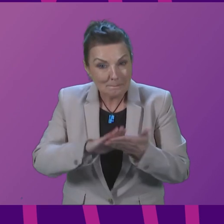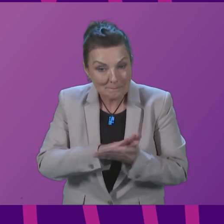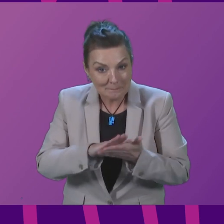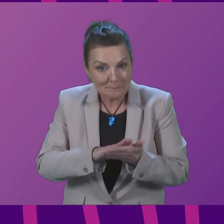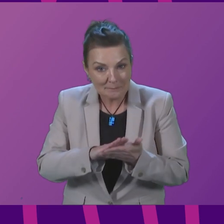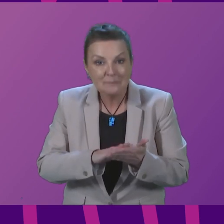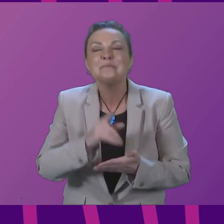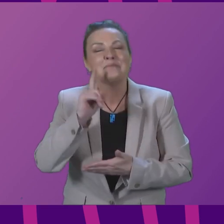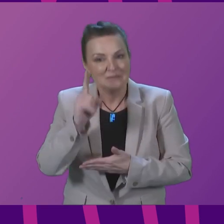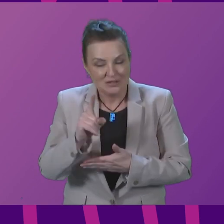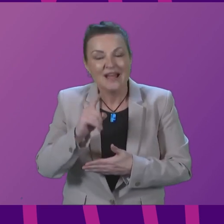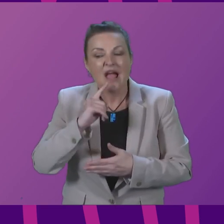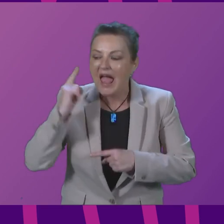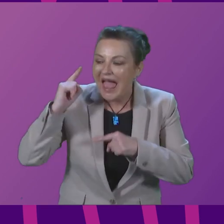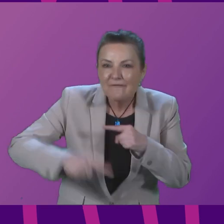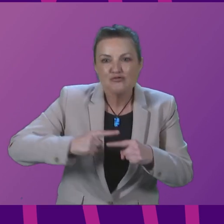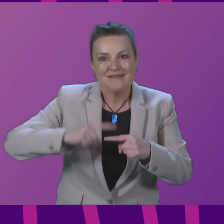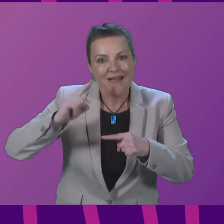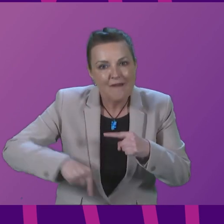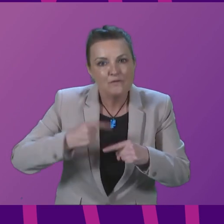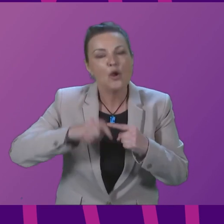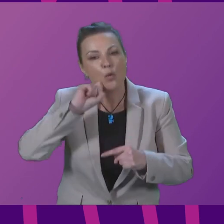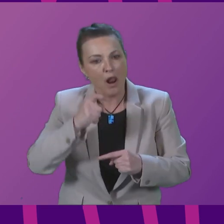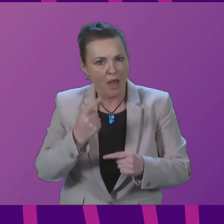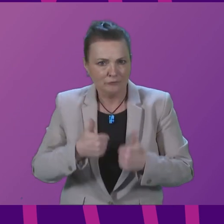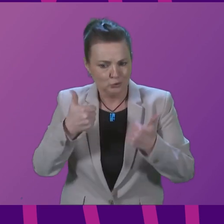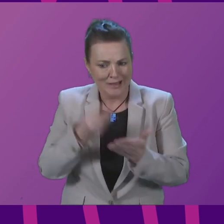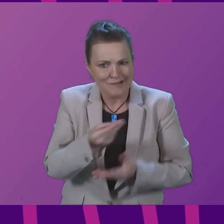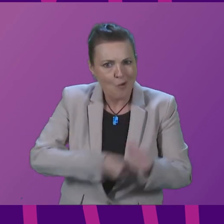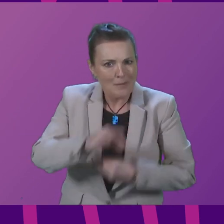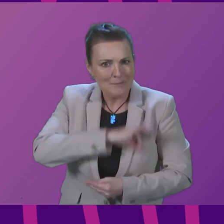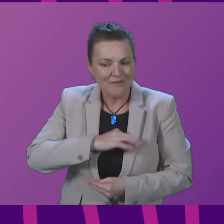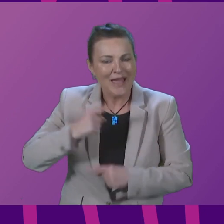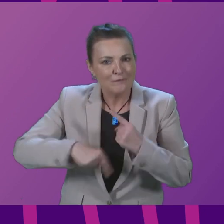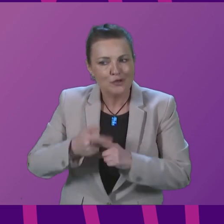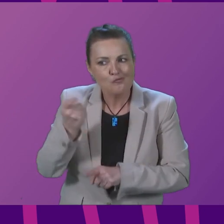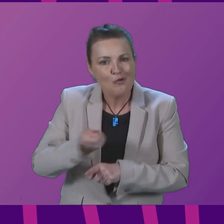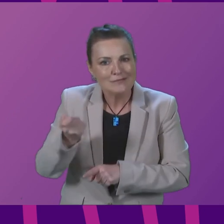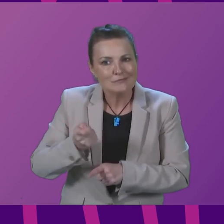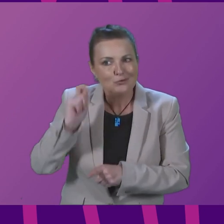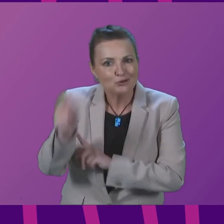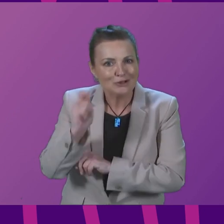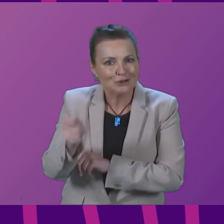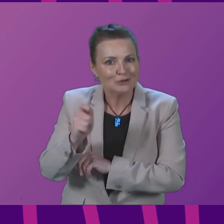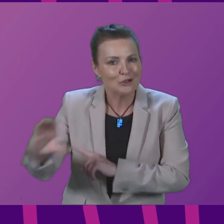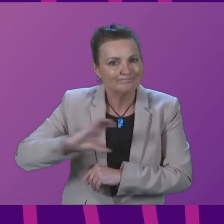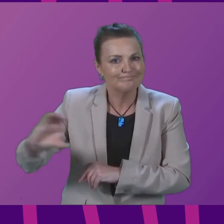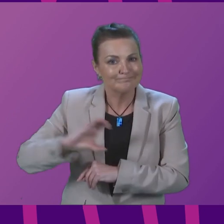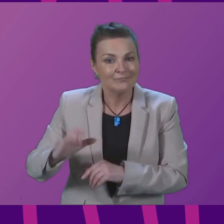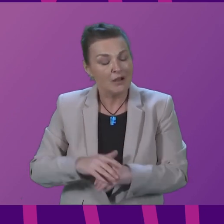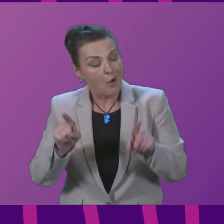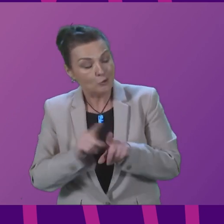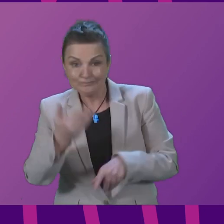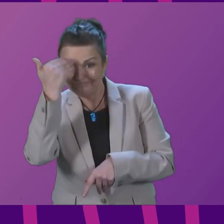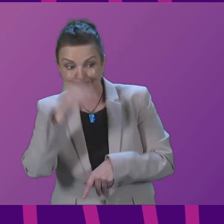to be very, very significant economic benefit. And my final point would be to remind the Chamber of the vast potential of this.